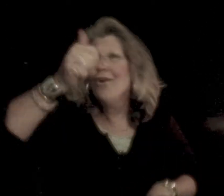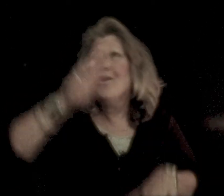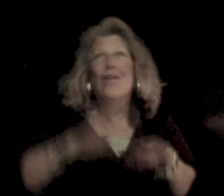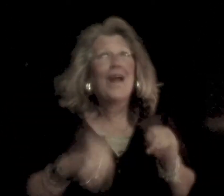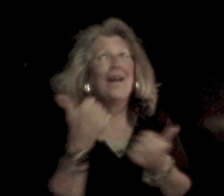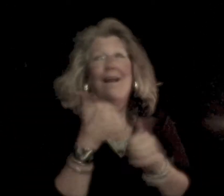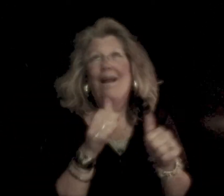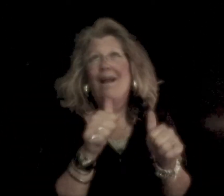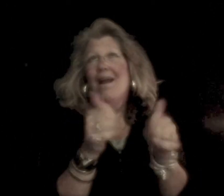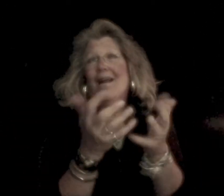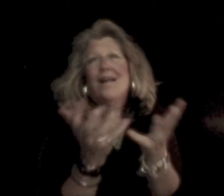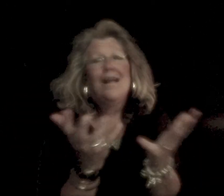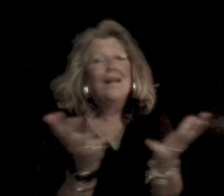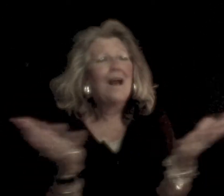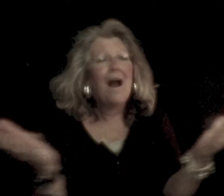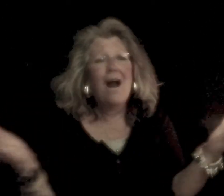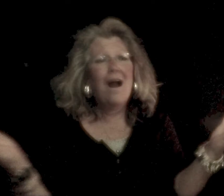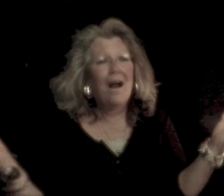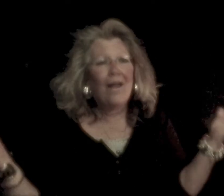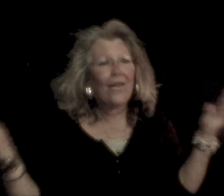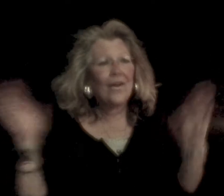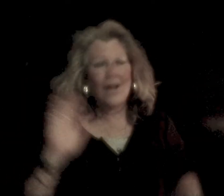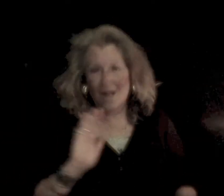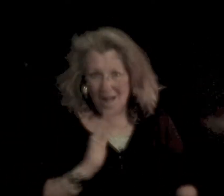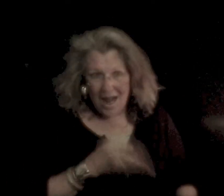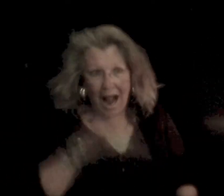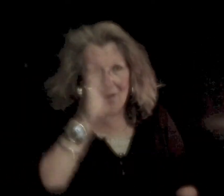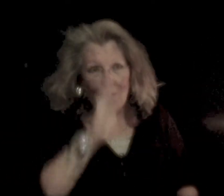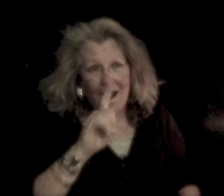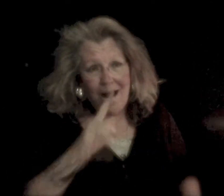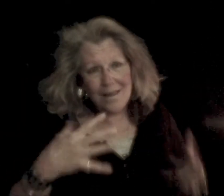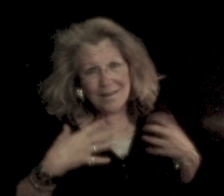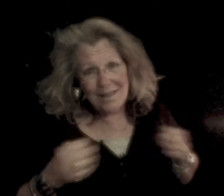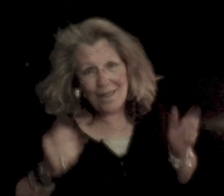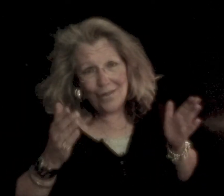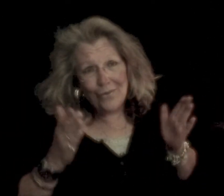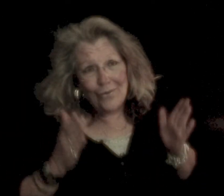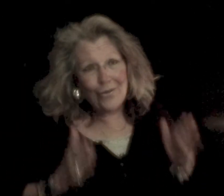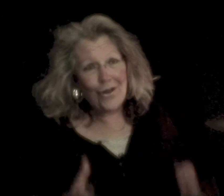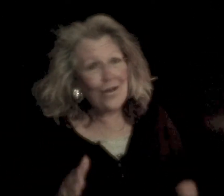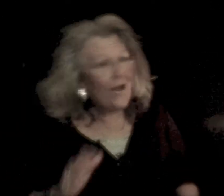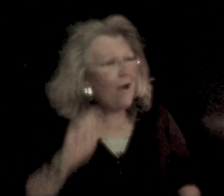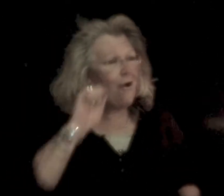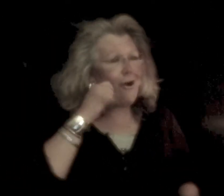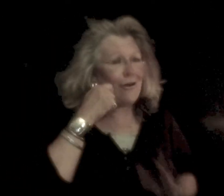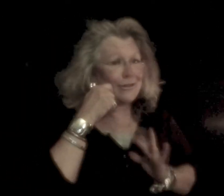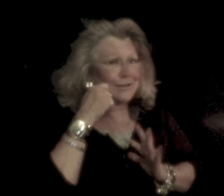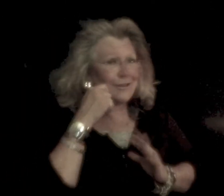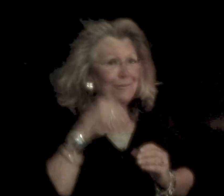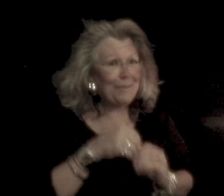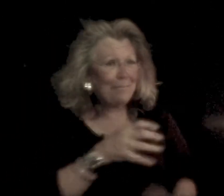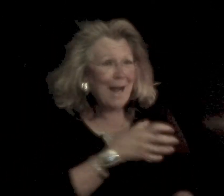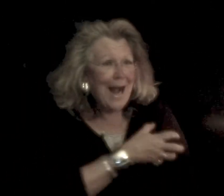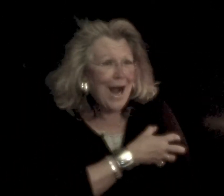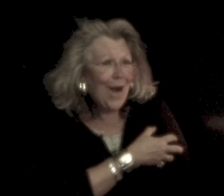than any other I've got it's healer I've got and power